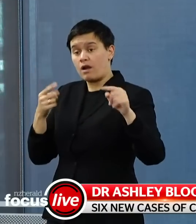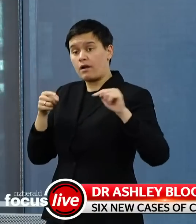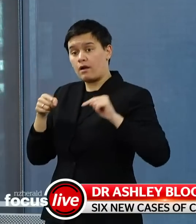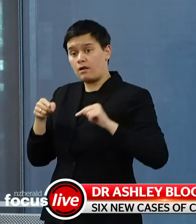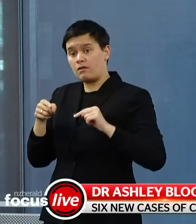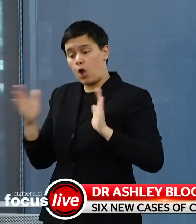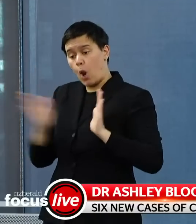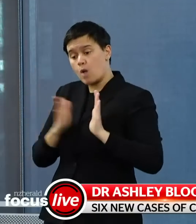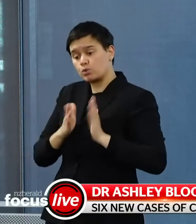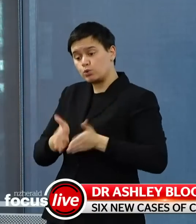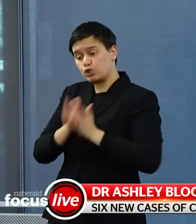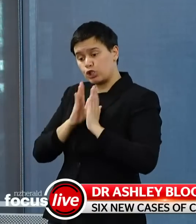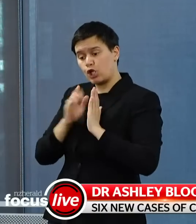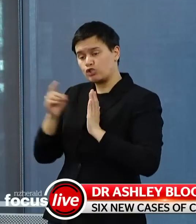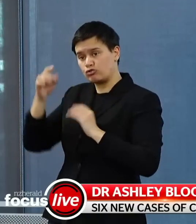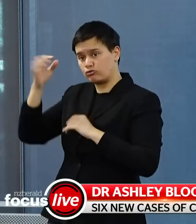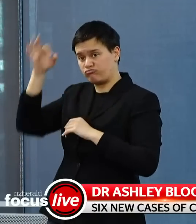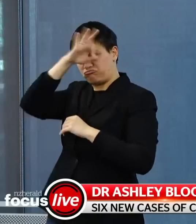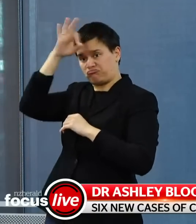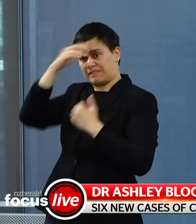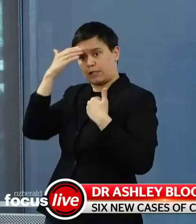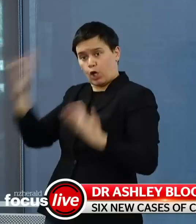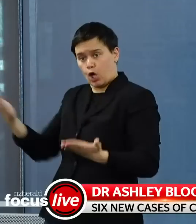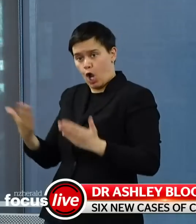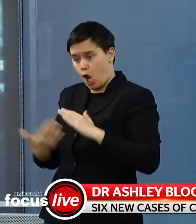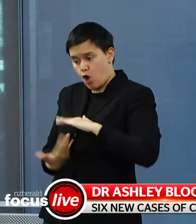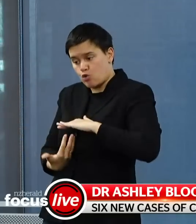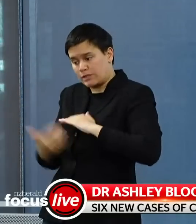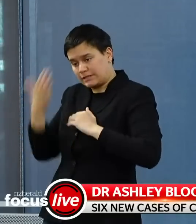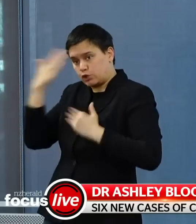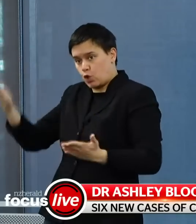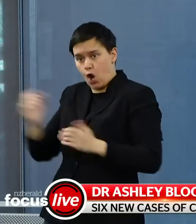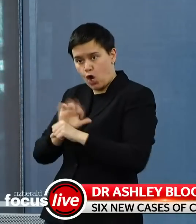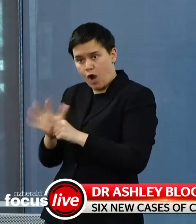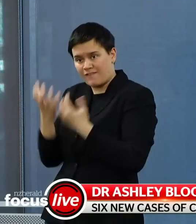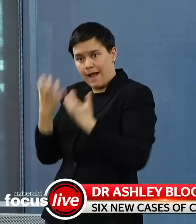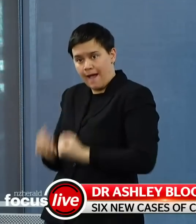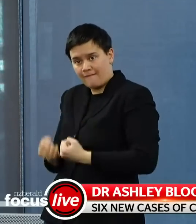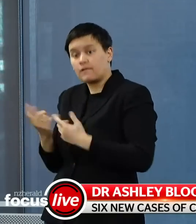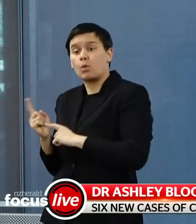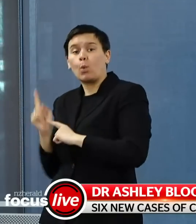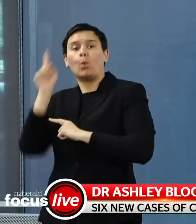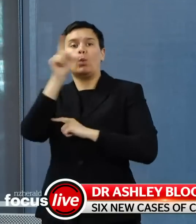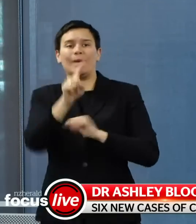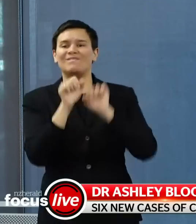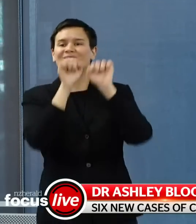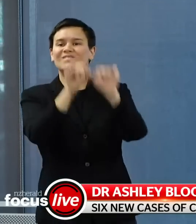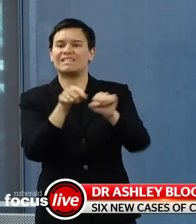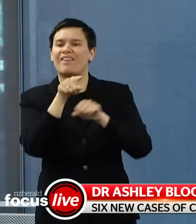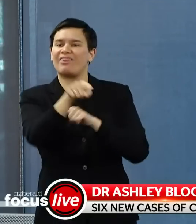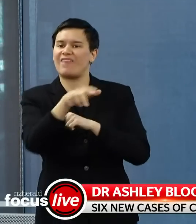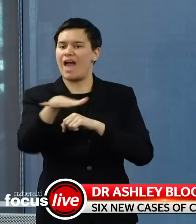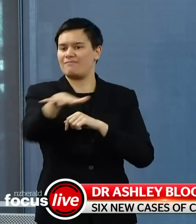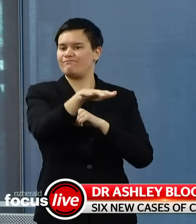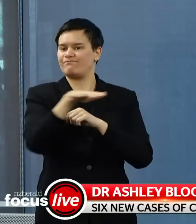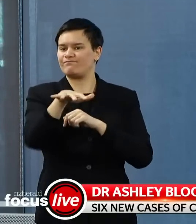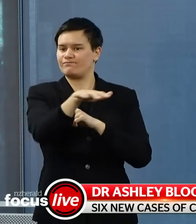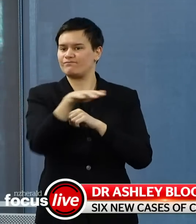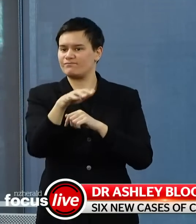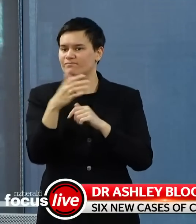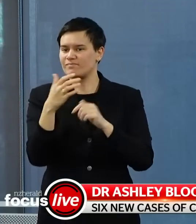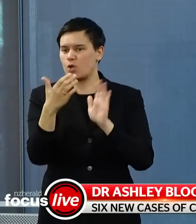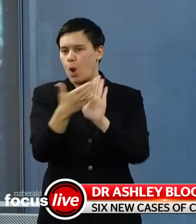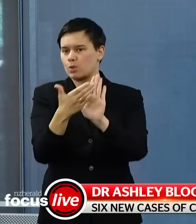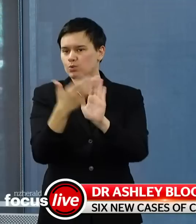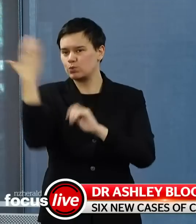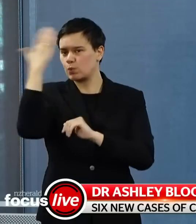us these weren't people who we would have expected would have been identified as close contacts because there had been no prior close contacts with them